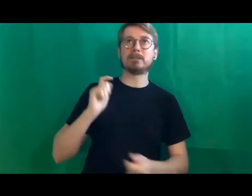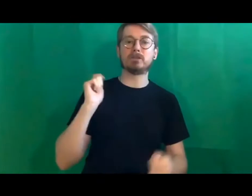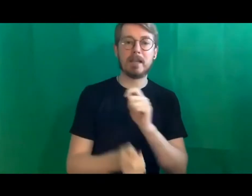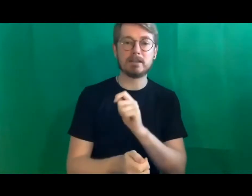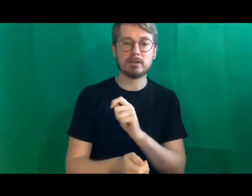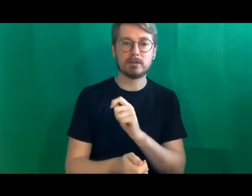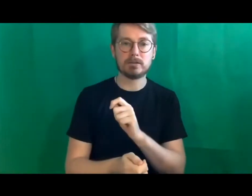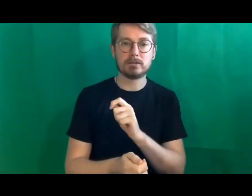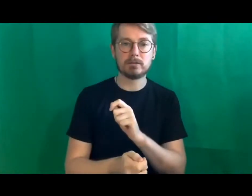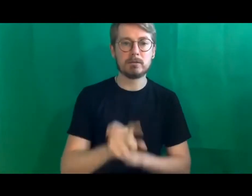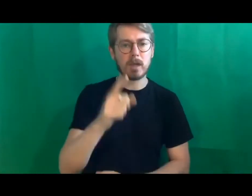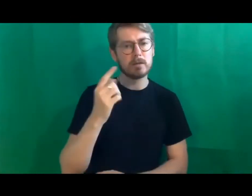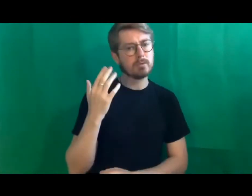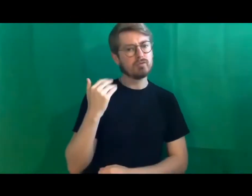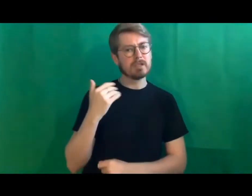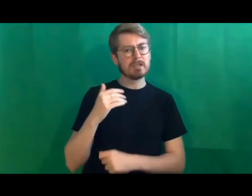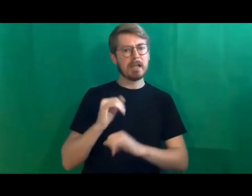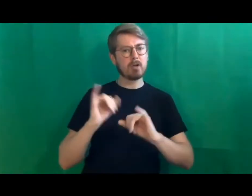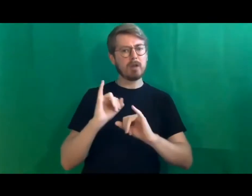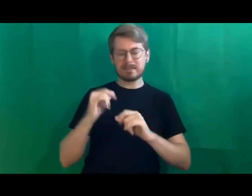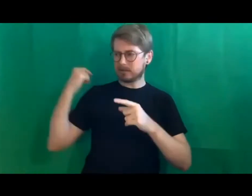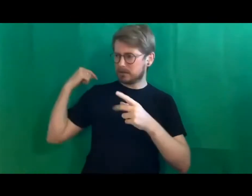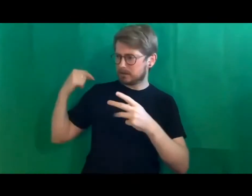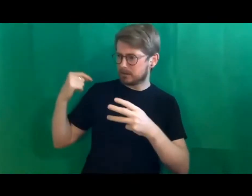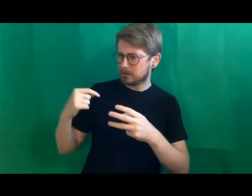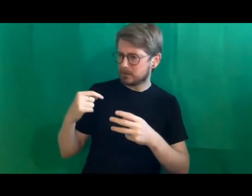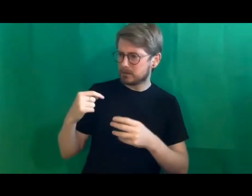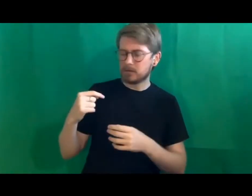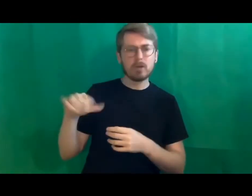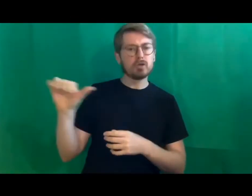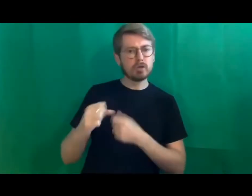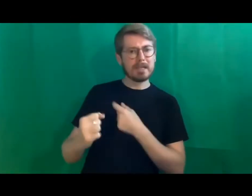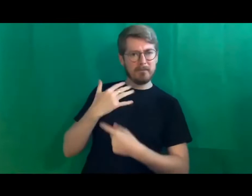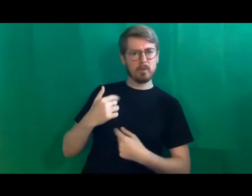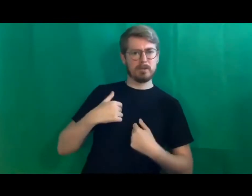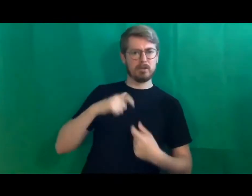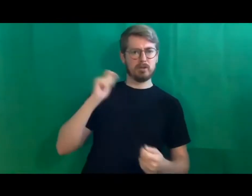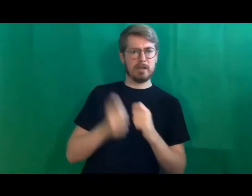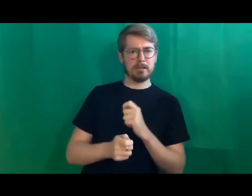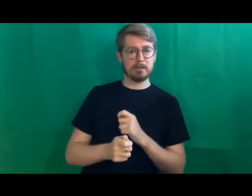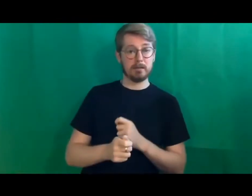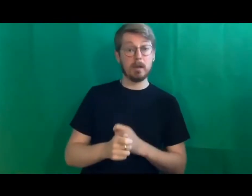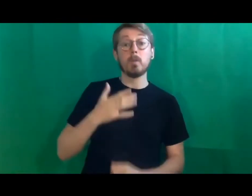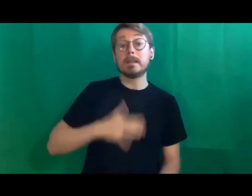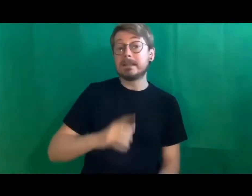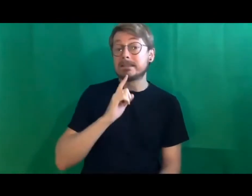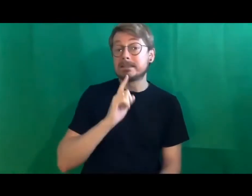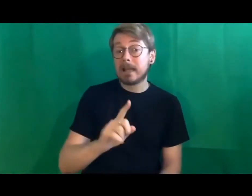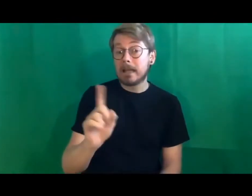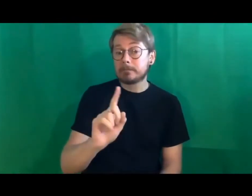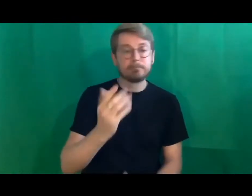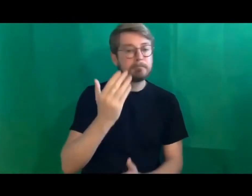crisis that affected all of us it should have been these incidents and you know all we can say is never again you know